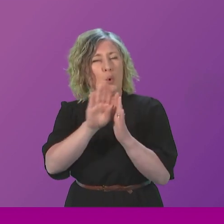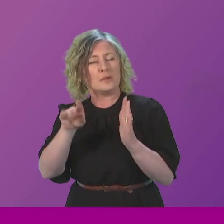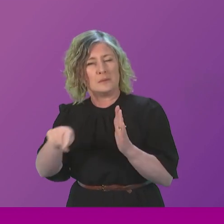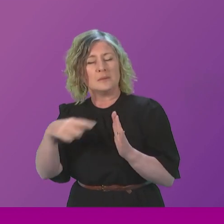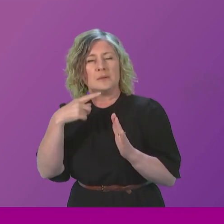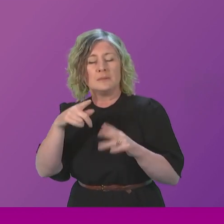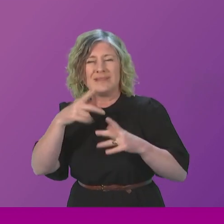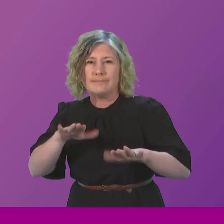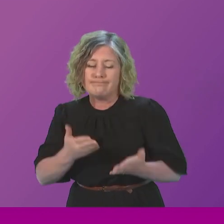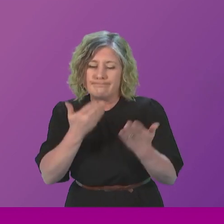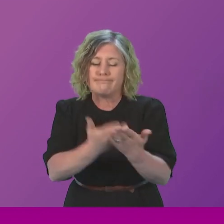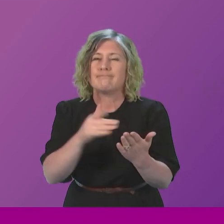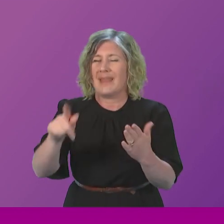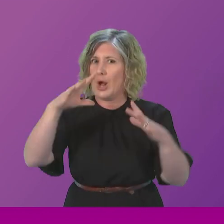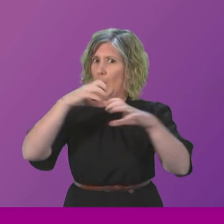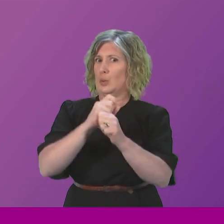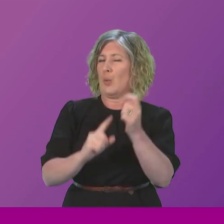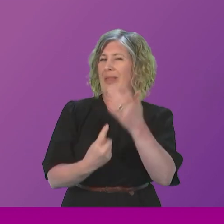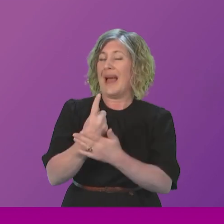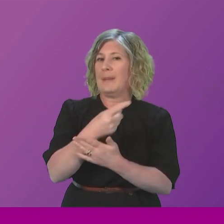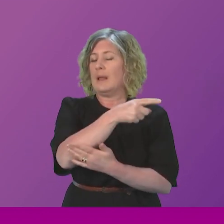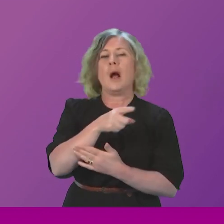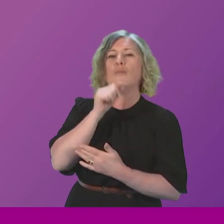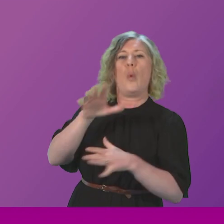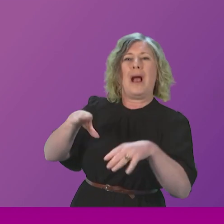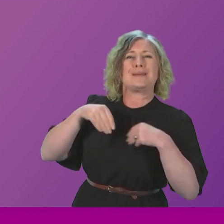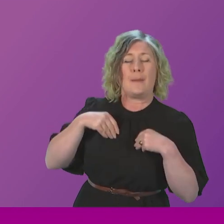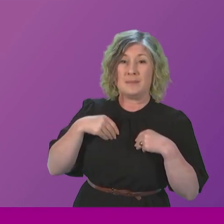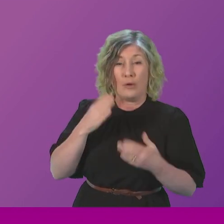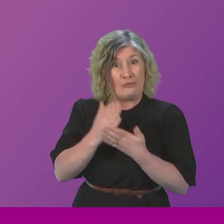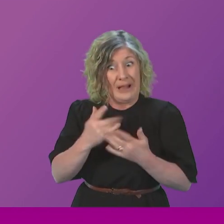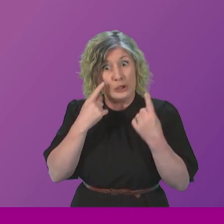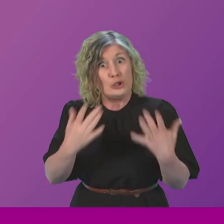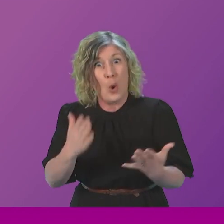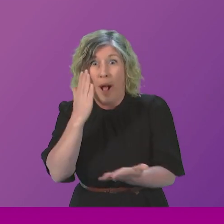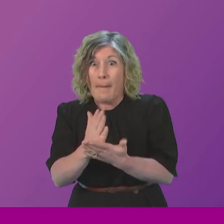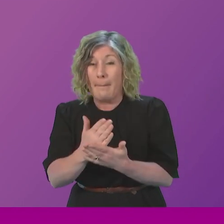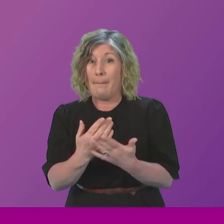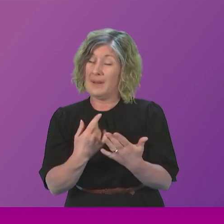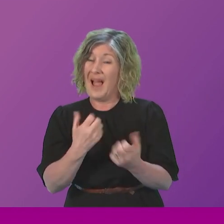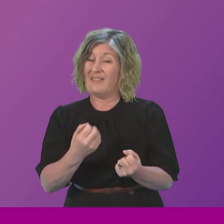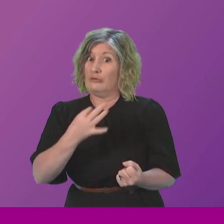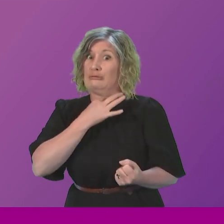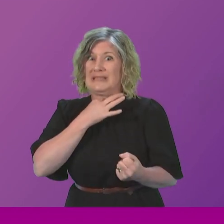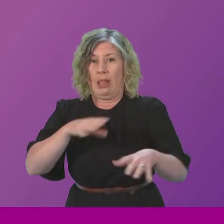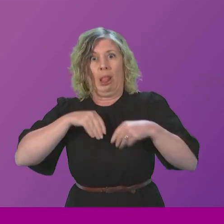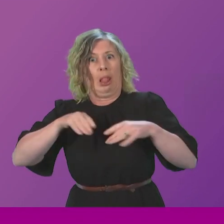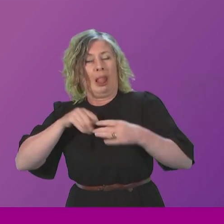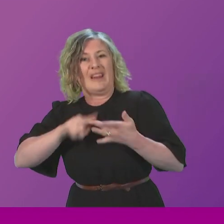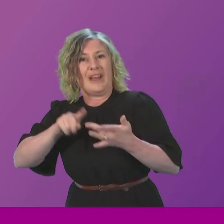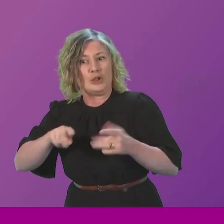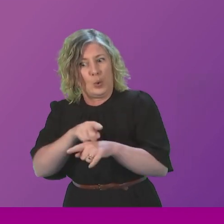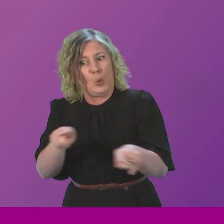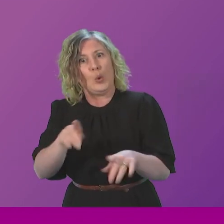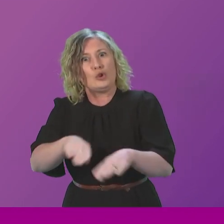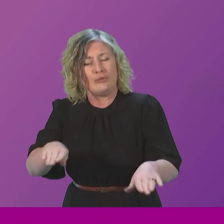the entire basis of the independent review that exposed fatal infections in clinically vulnerable children. So, First Minister, why